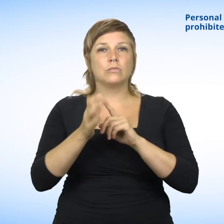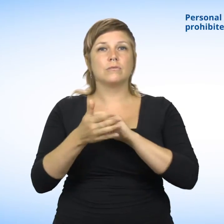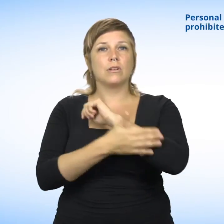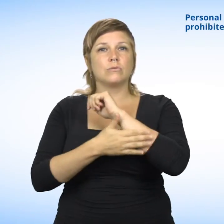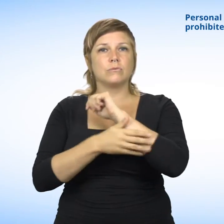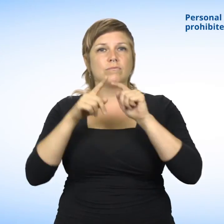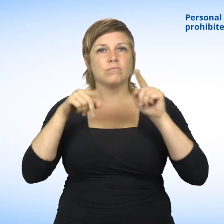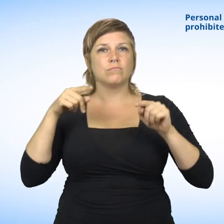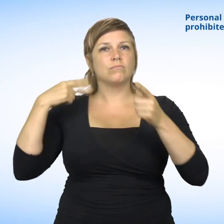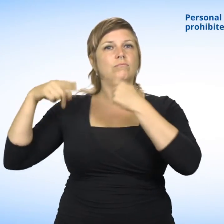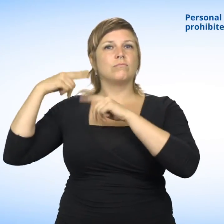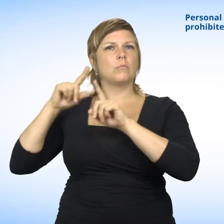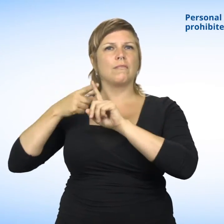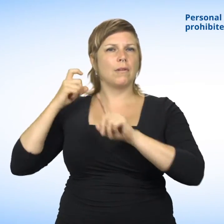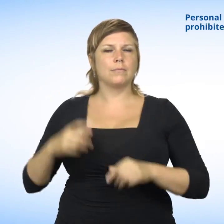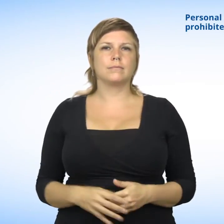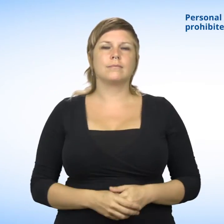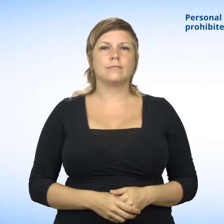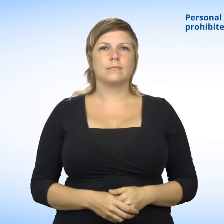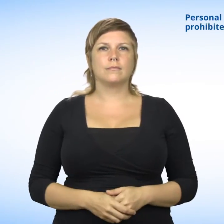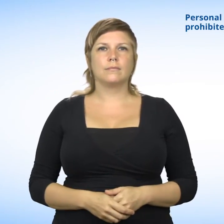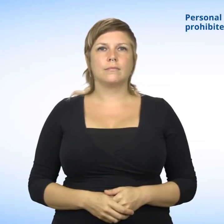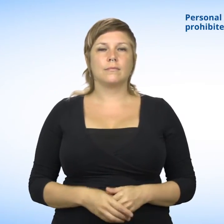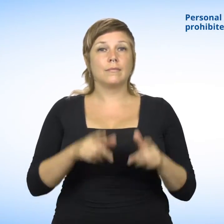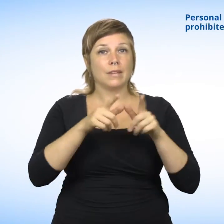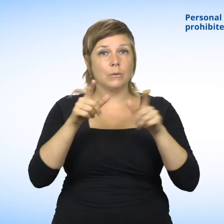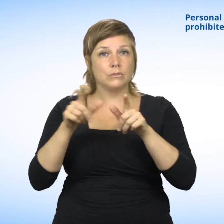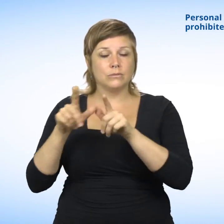Ethnic or national origin Language